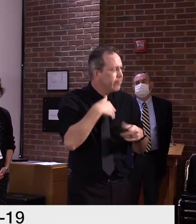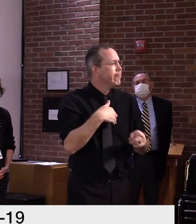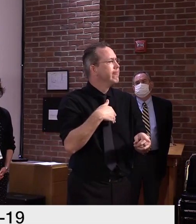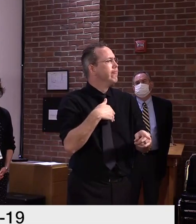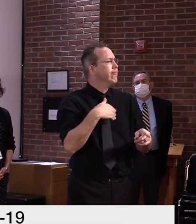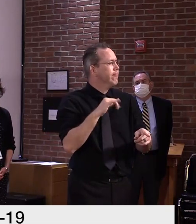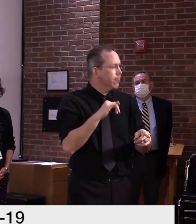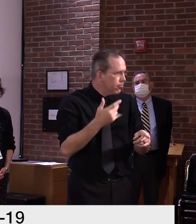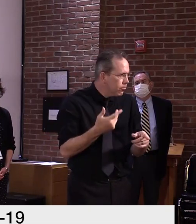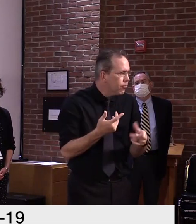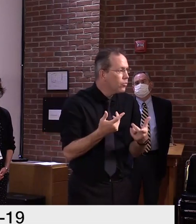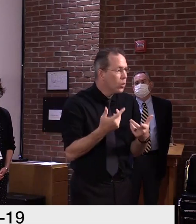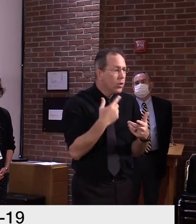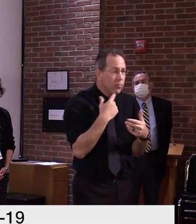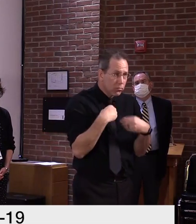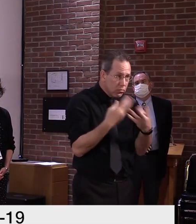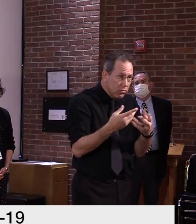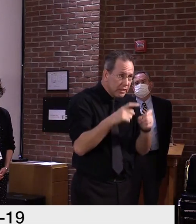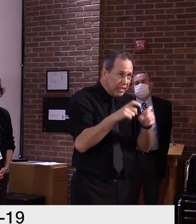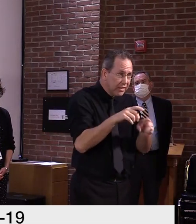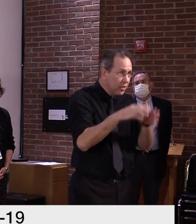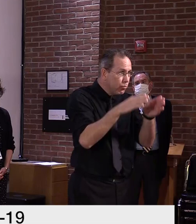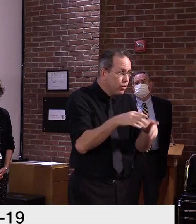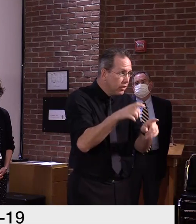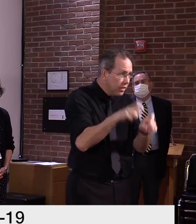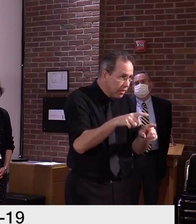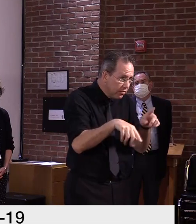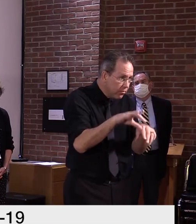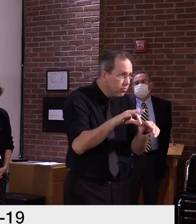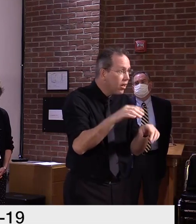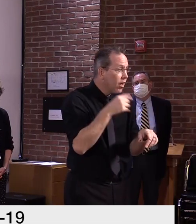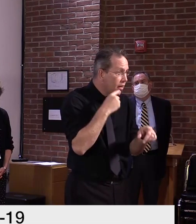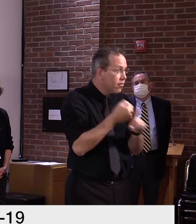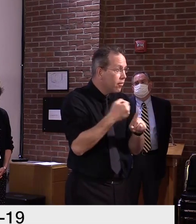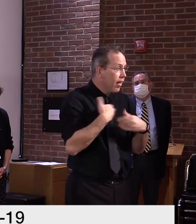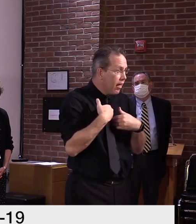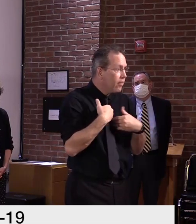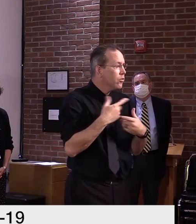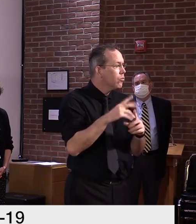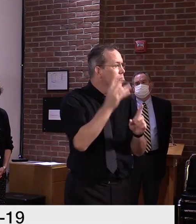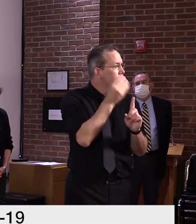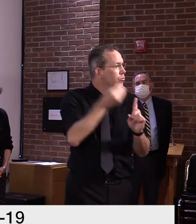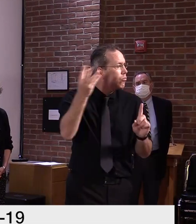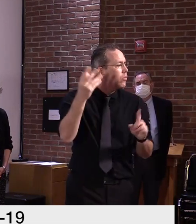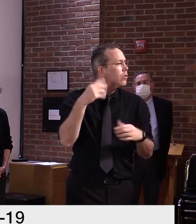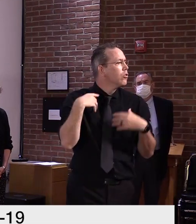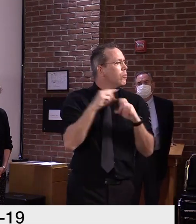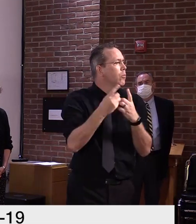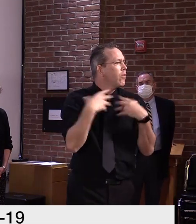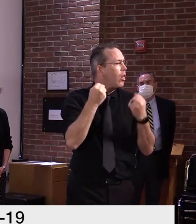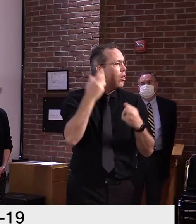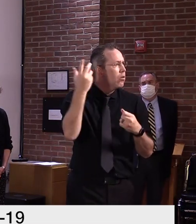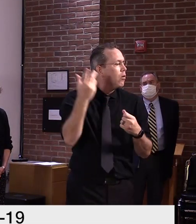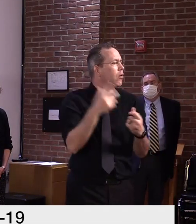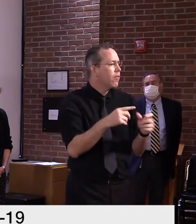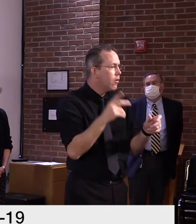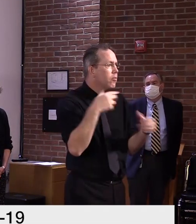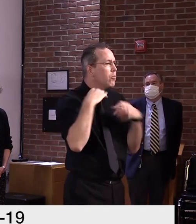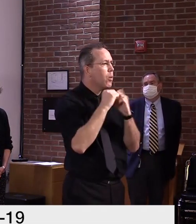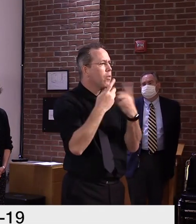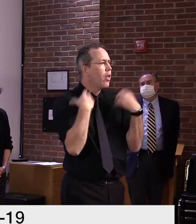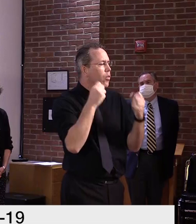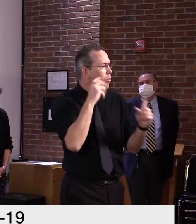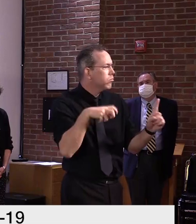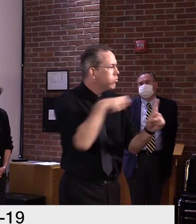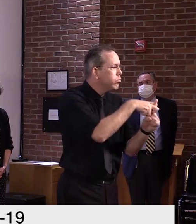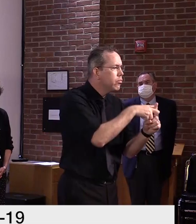tests must be reported to the health department for follow-up. The CDC, WHO, and the Association of